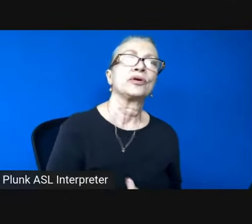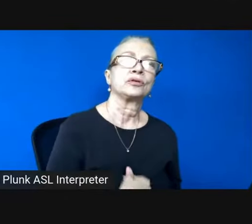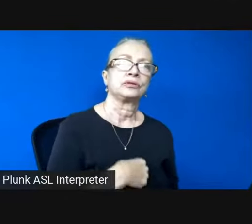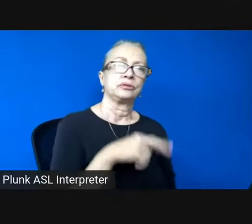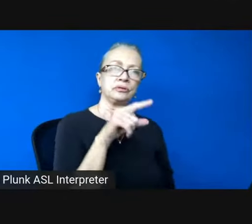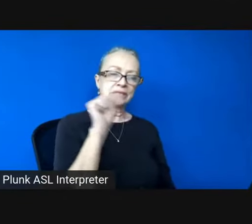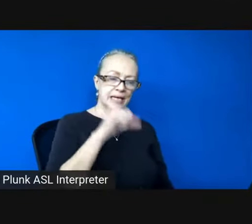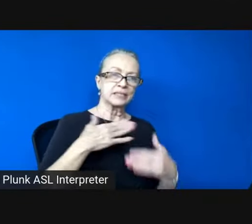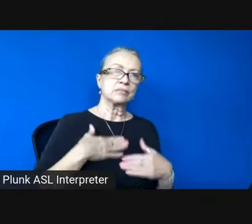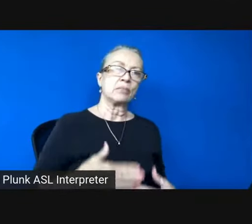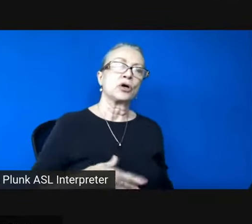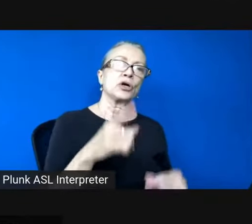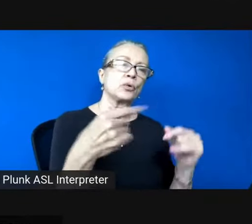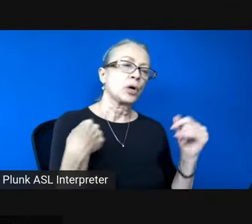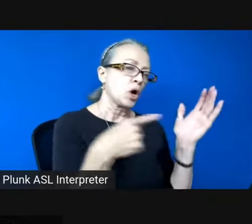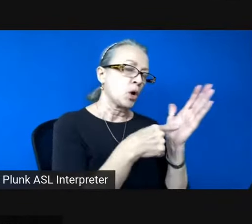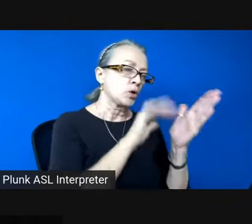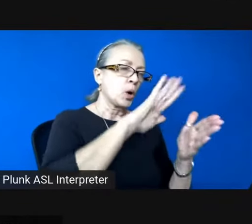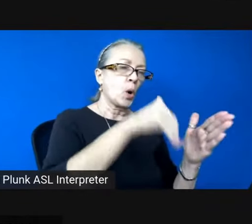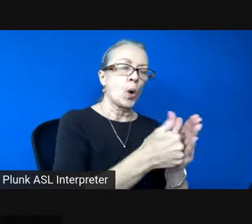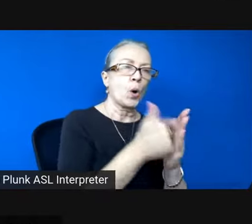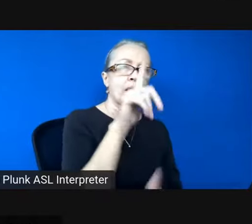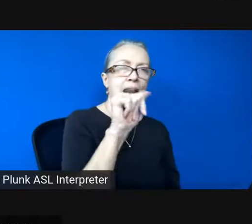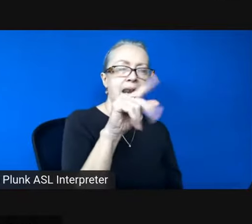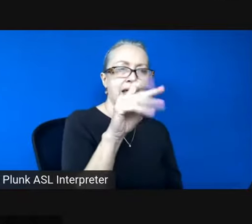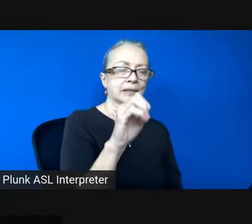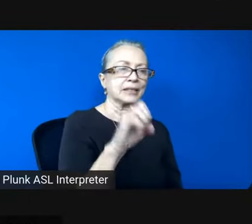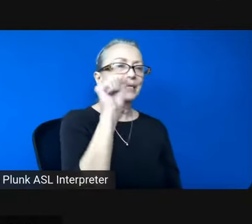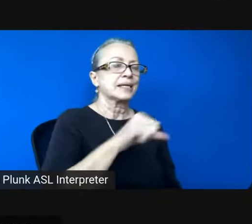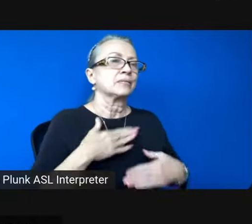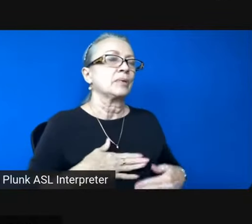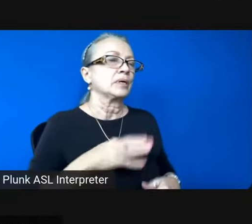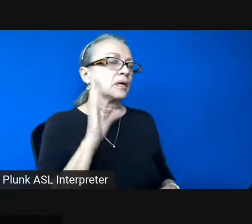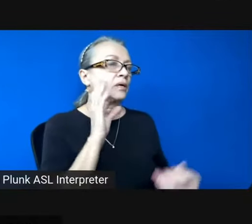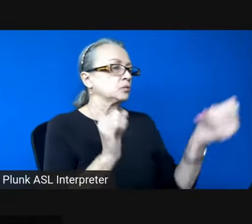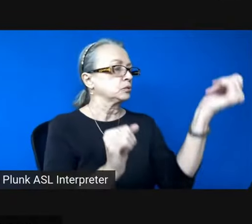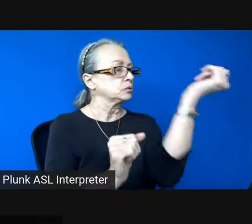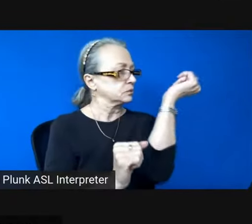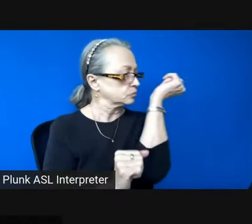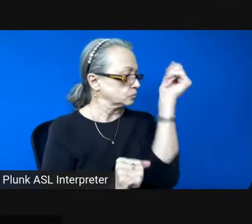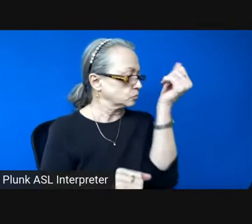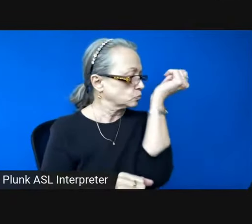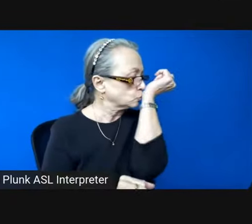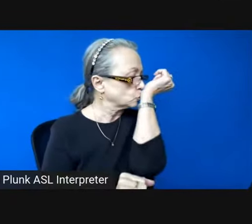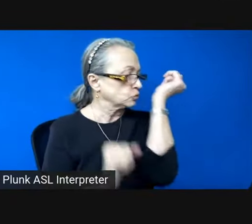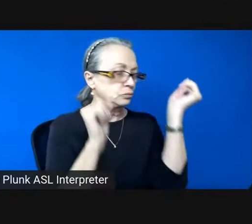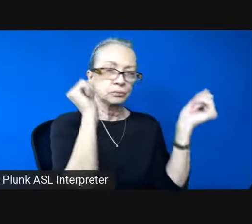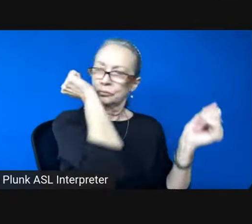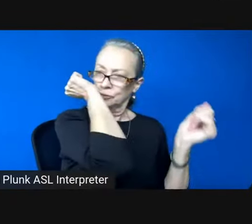are owed a whole lake yes body i'll kiss our wrists hold them to our ears